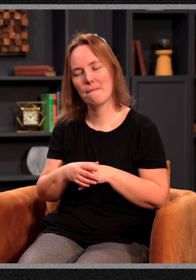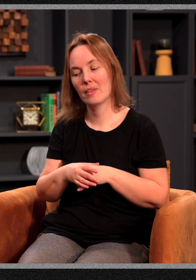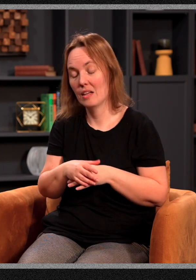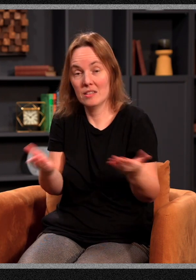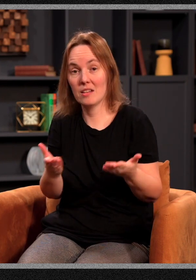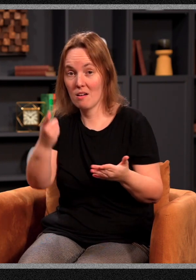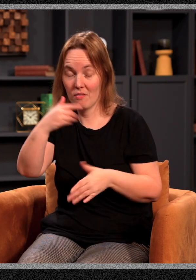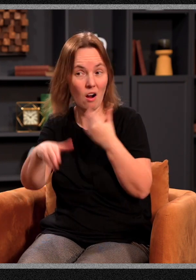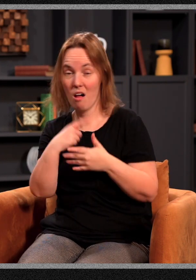available for all of us.